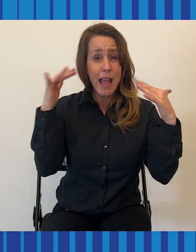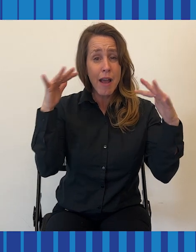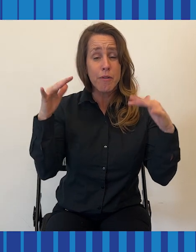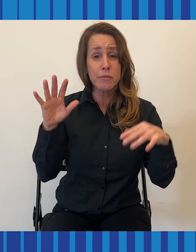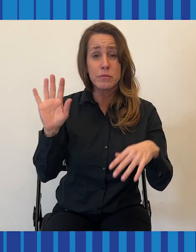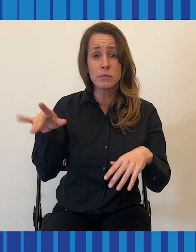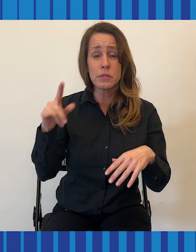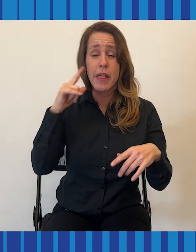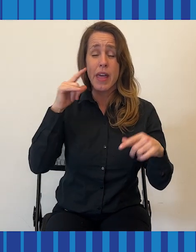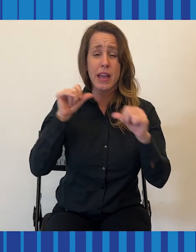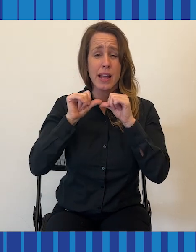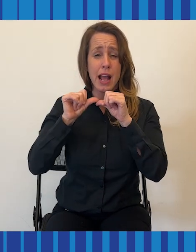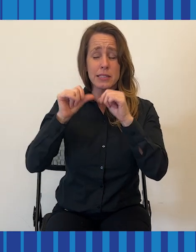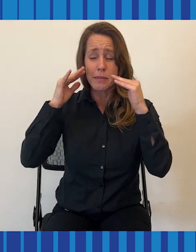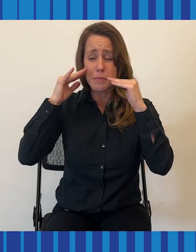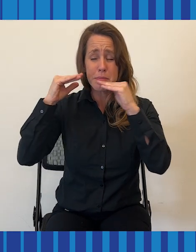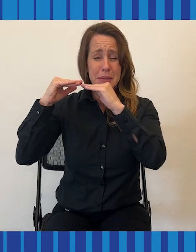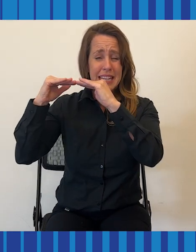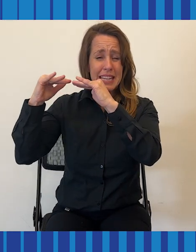a constant,